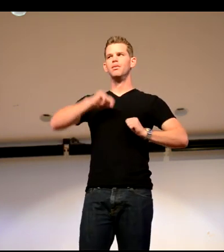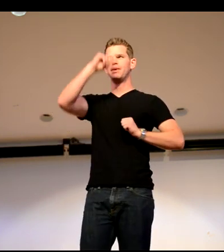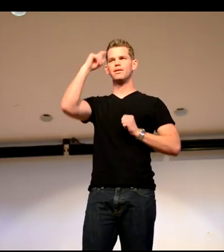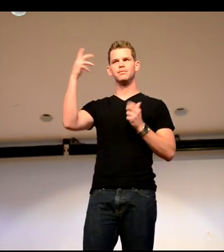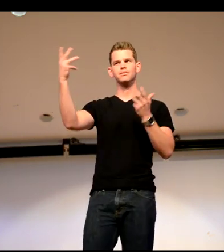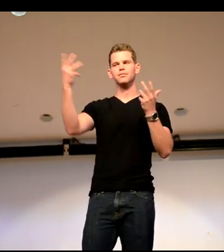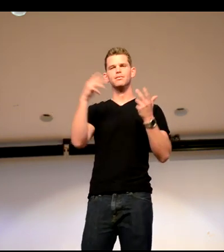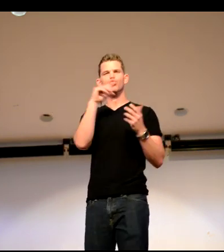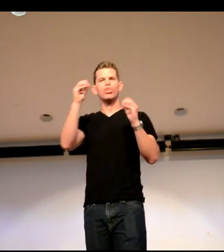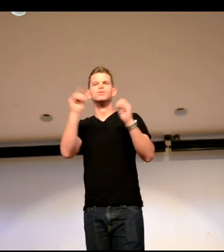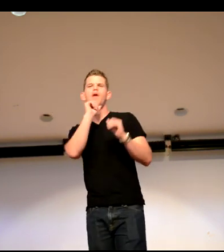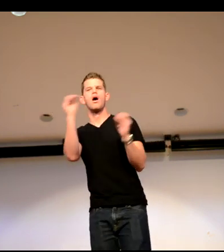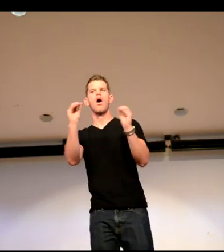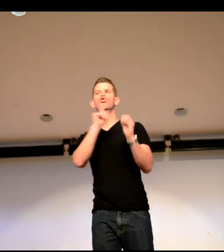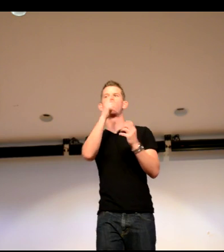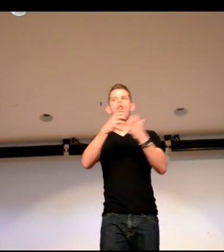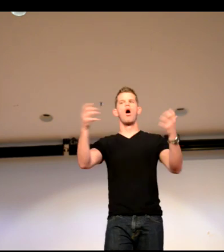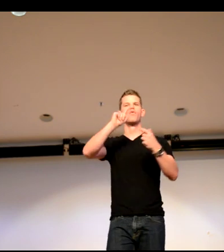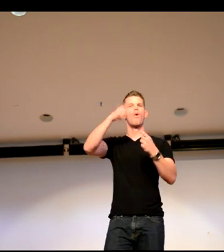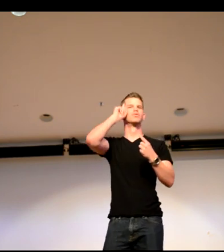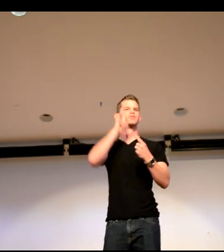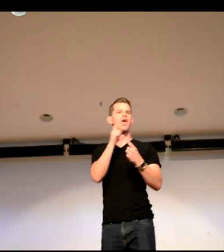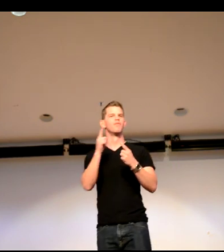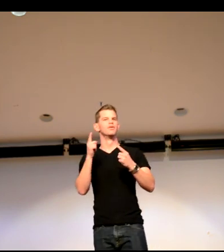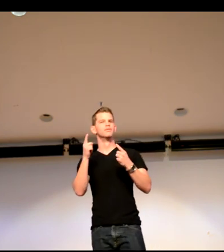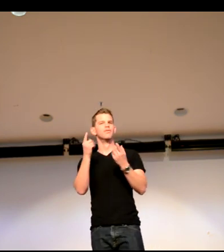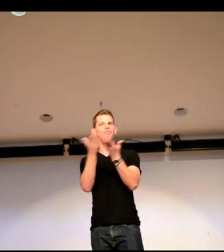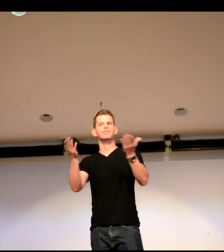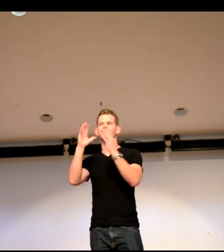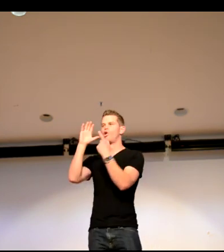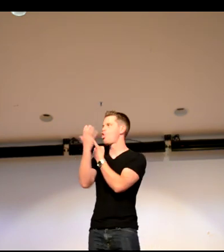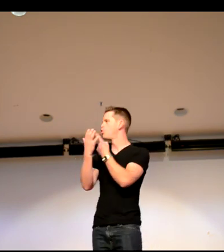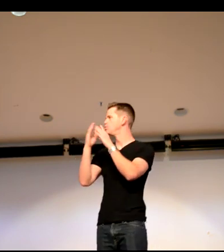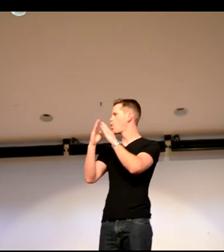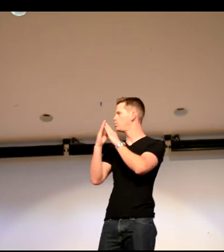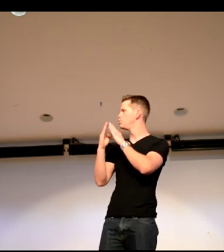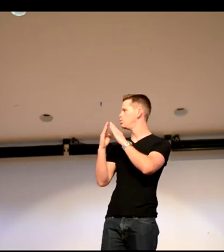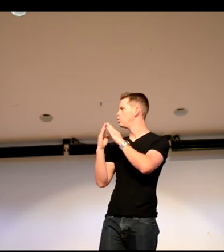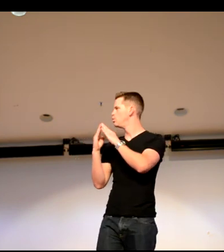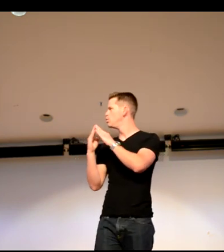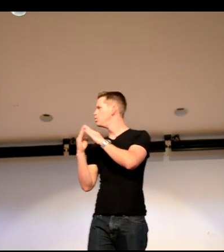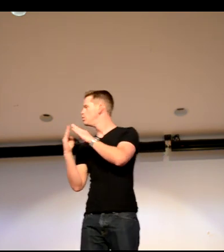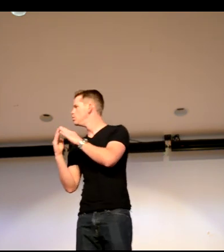a deaf actor. Because there's not really a lot of parts out there. You know, it's just...